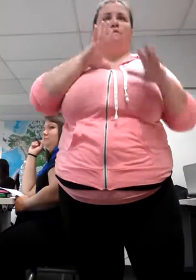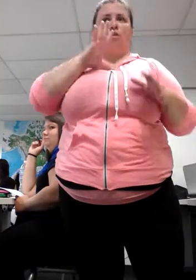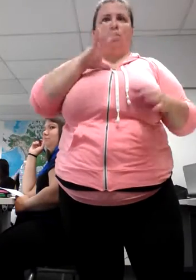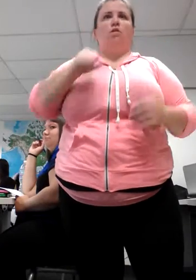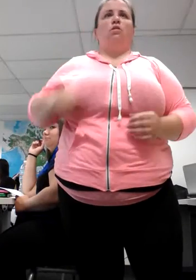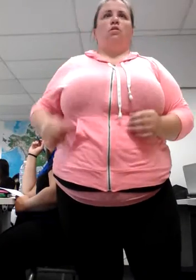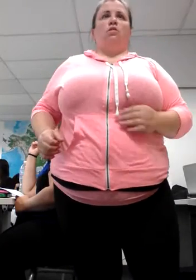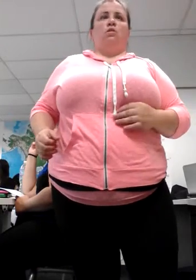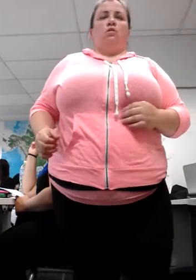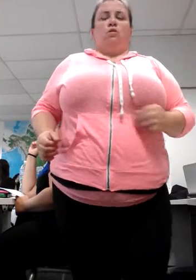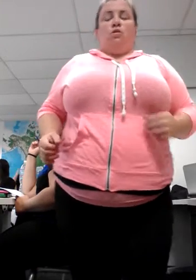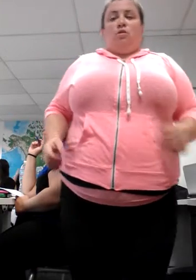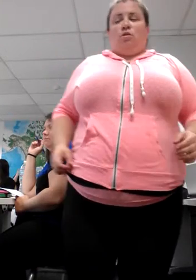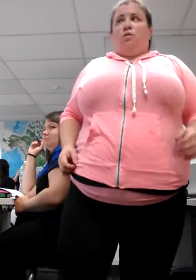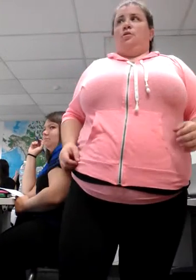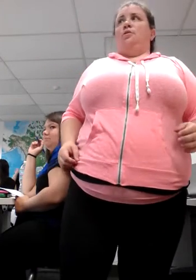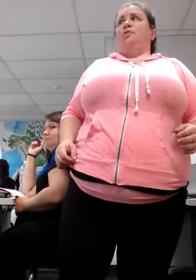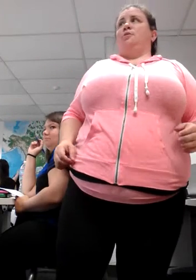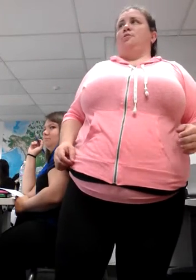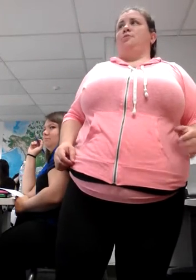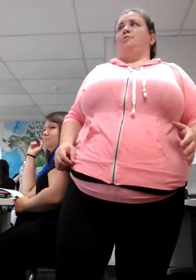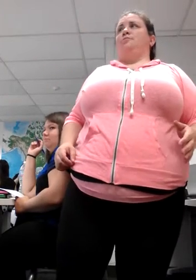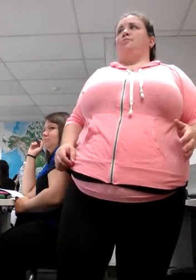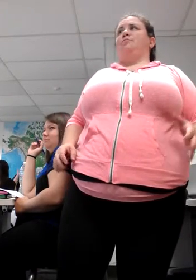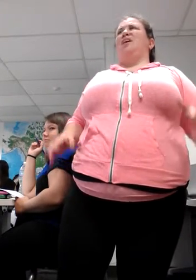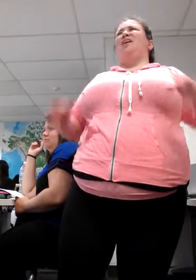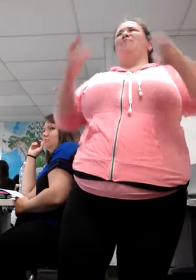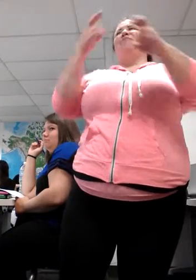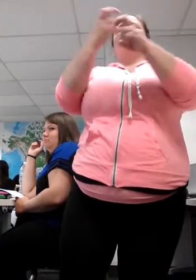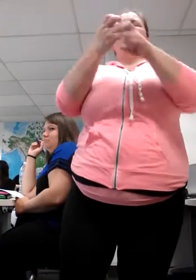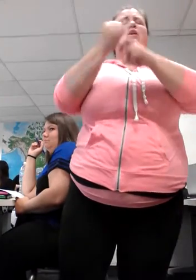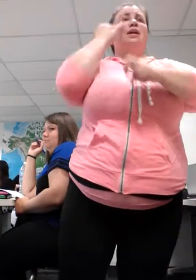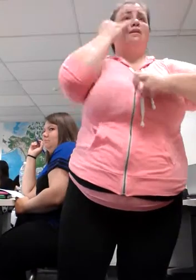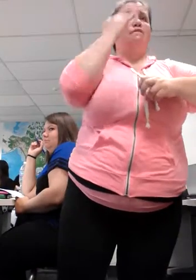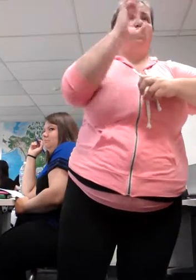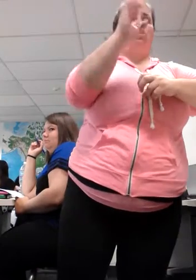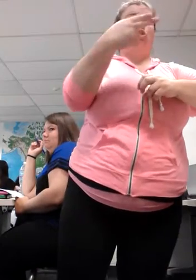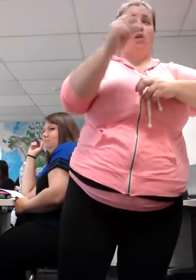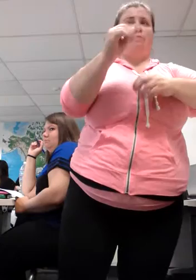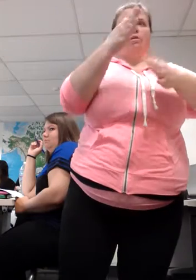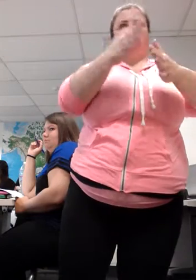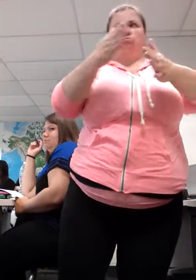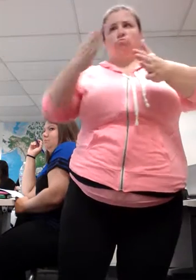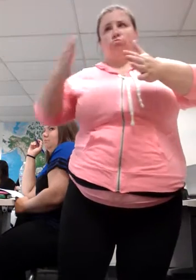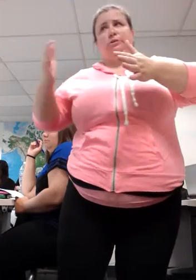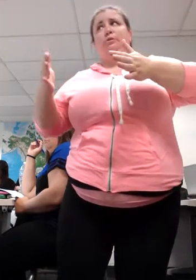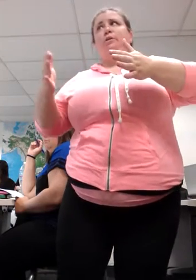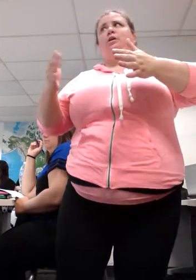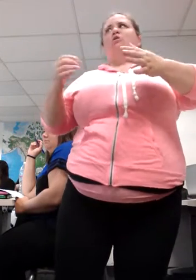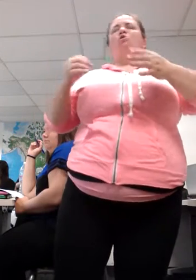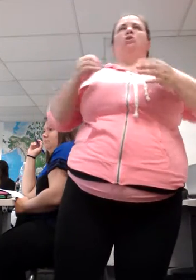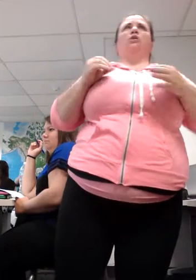extrapolate meaning when it's all choppy like that. And we're making that work more. We're the interpreters.